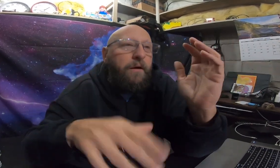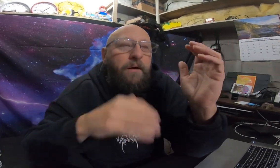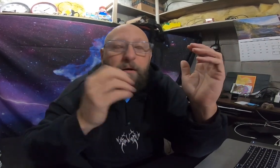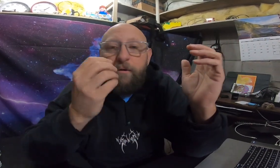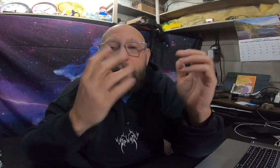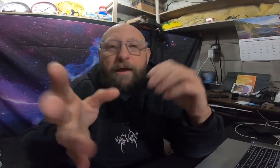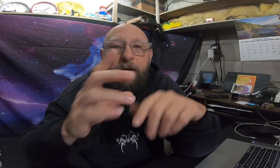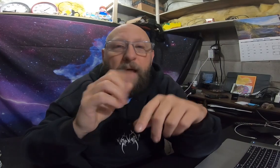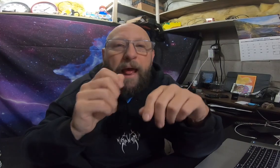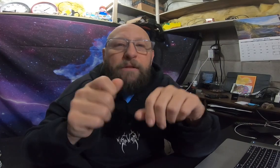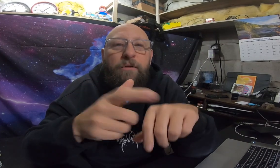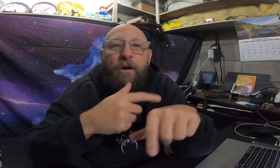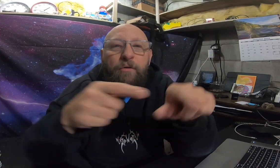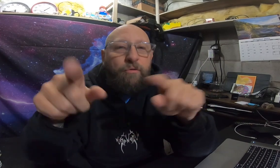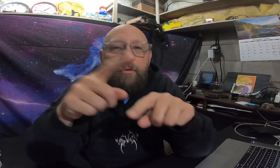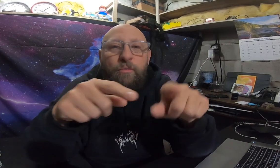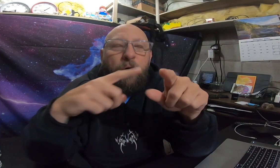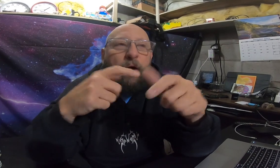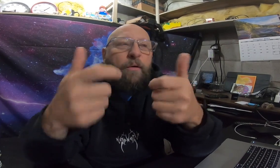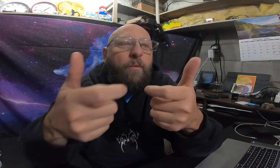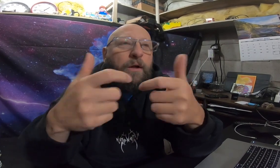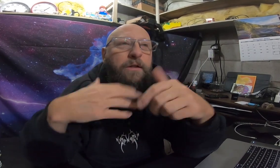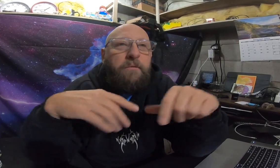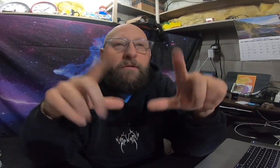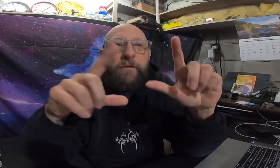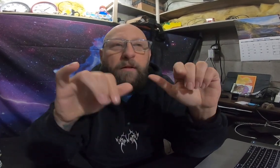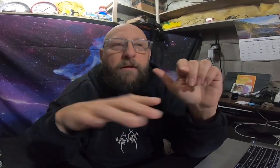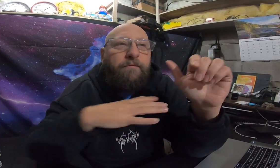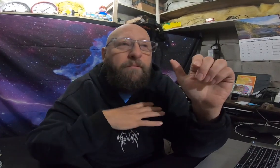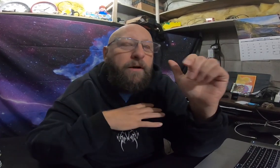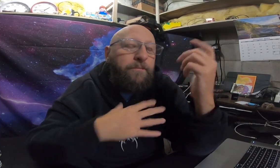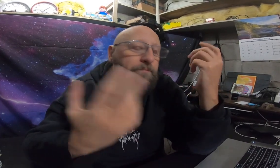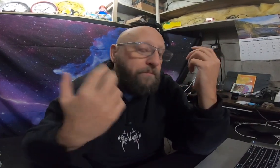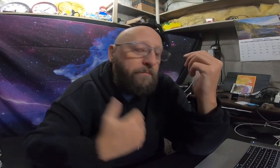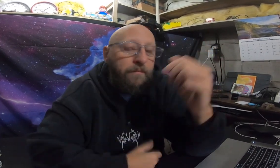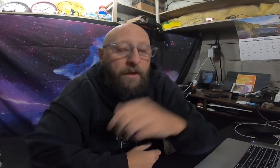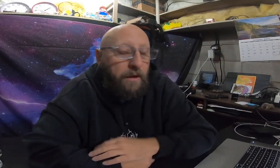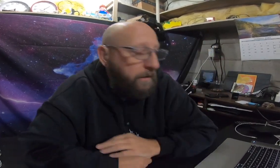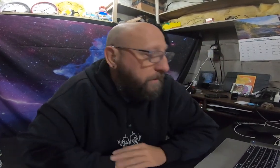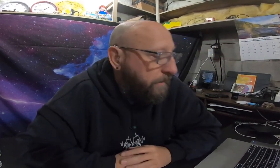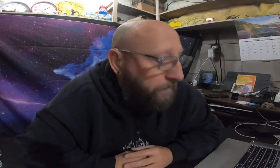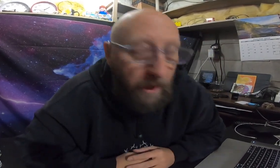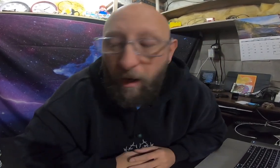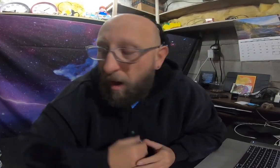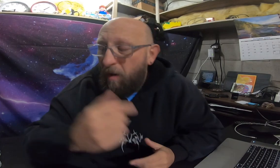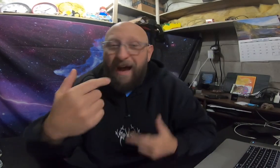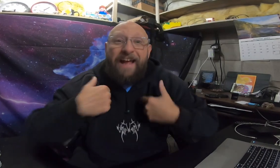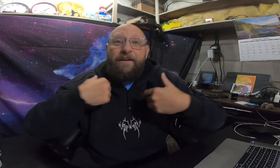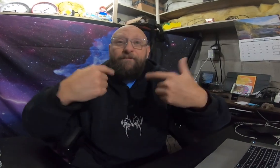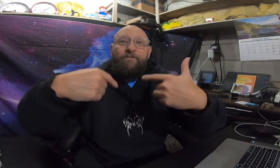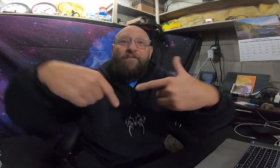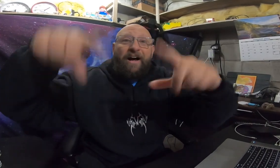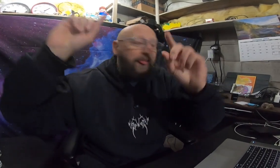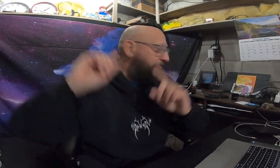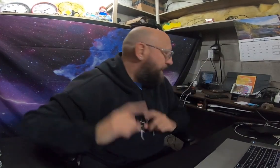as long as you are watching my friends that's fine so oh i finally